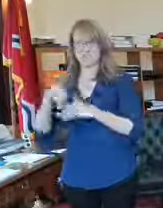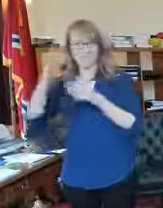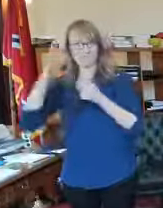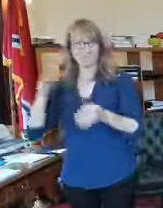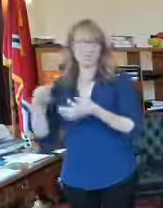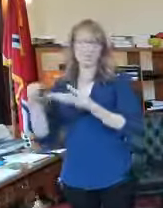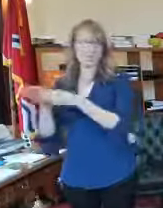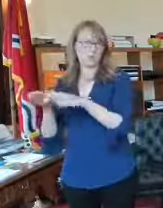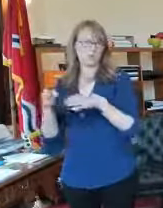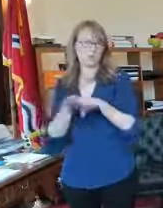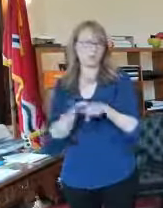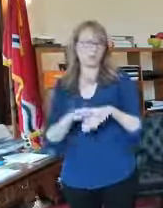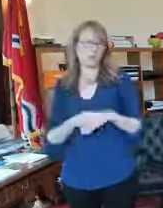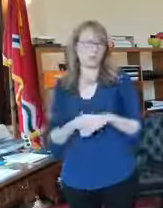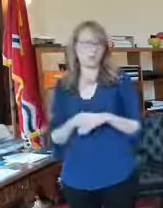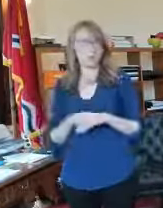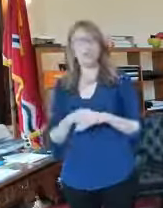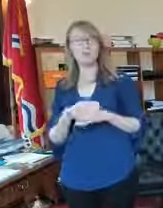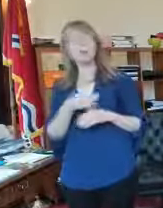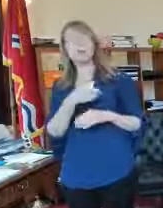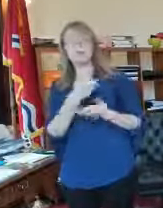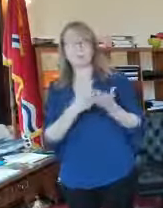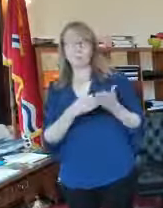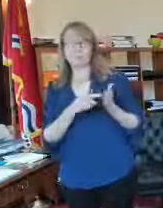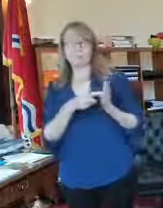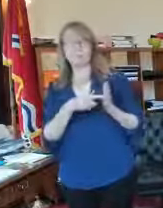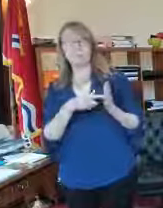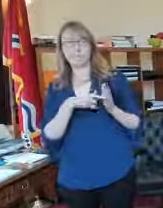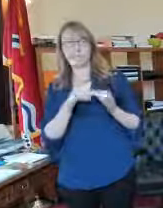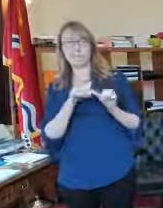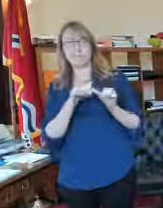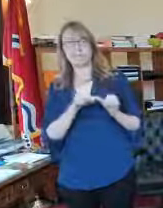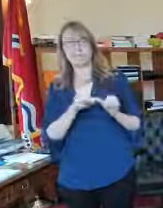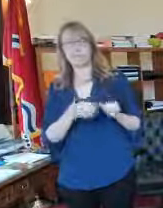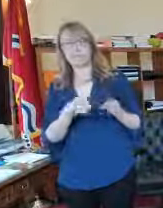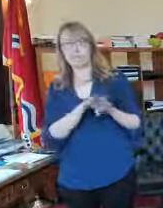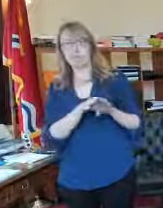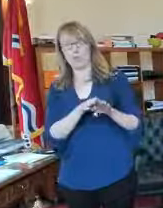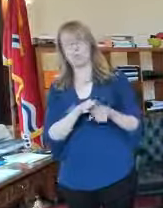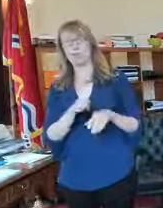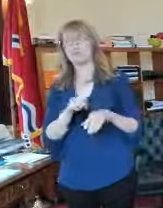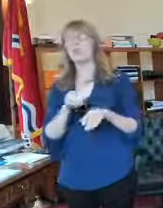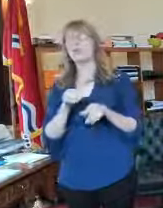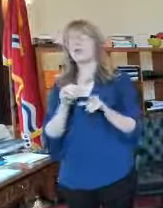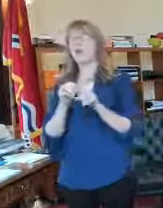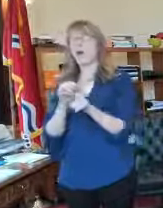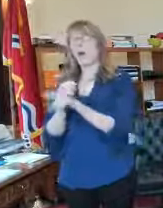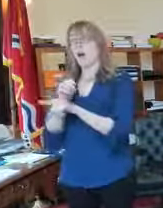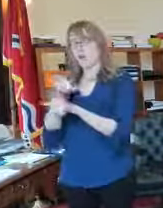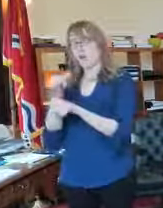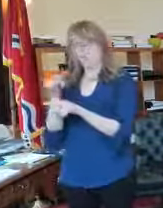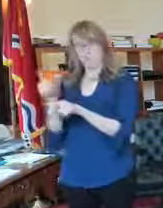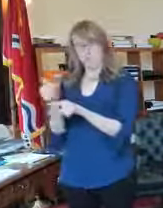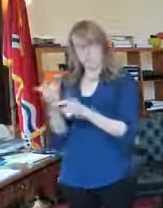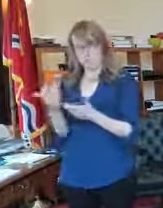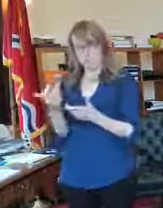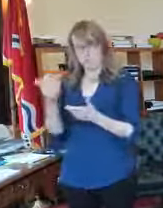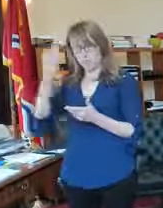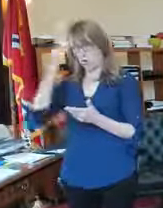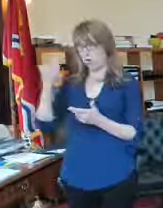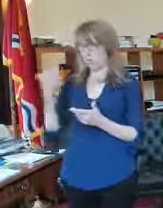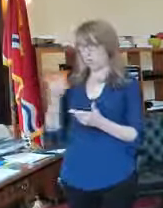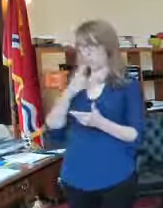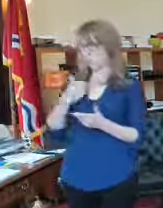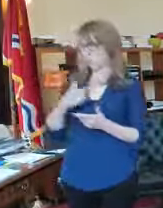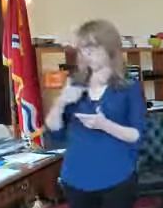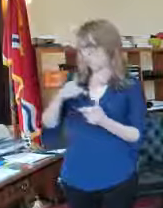able allowed to open many of them are not going to be opening on Monday they may feel